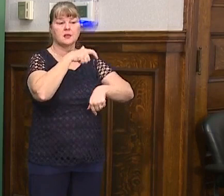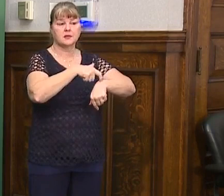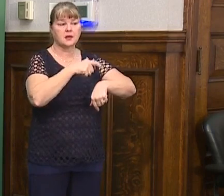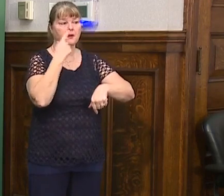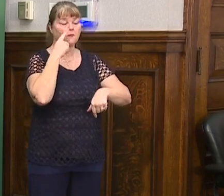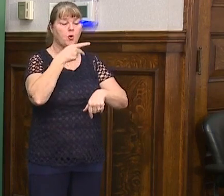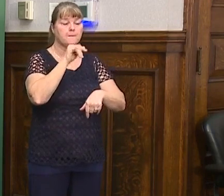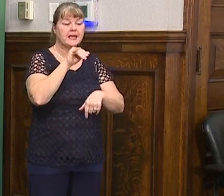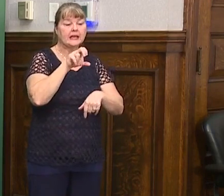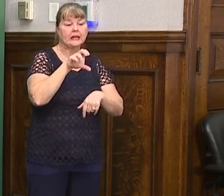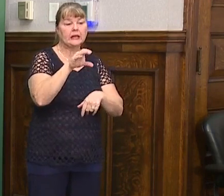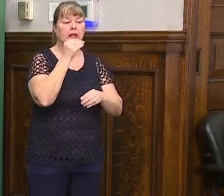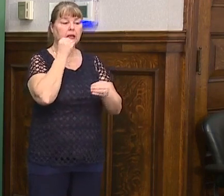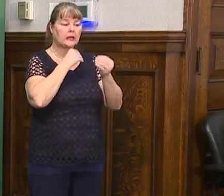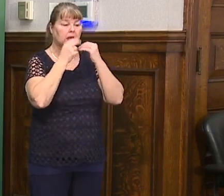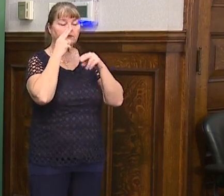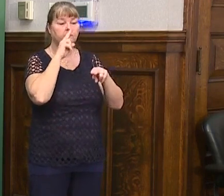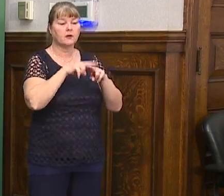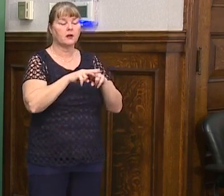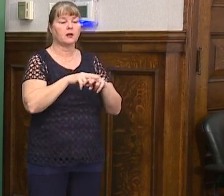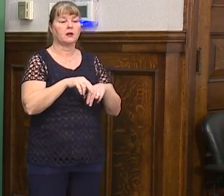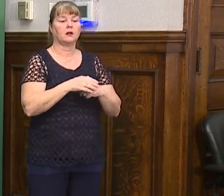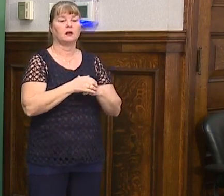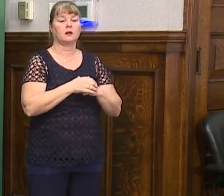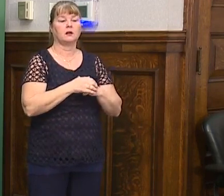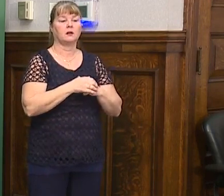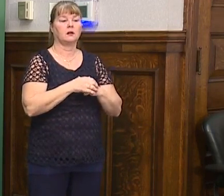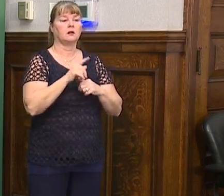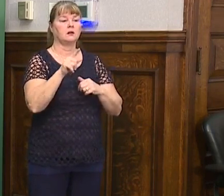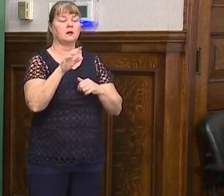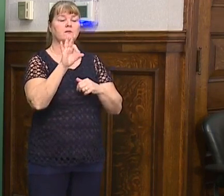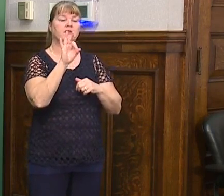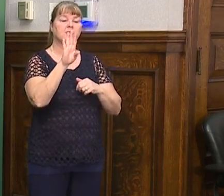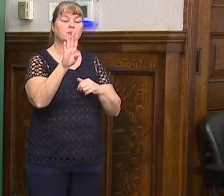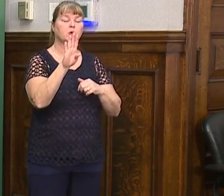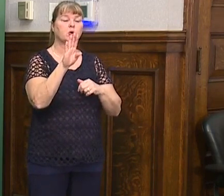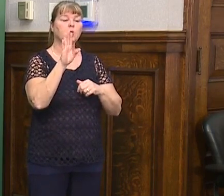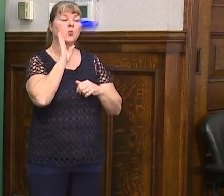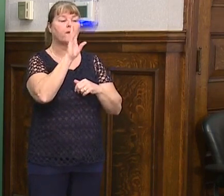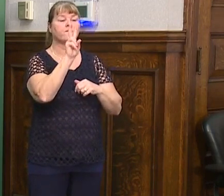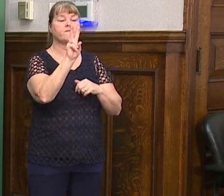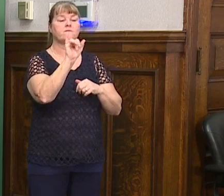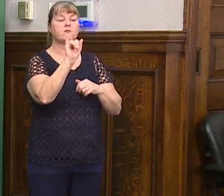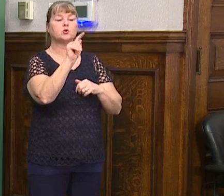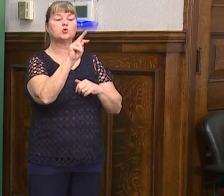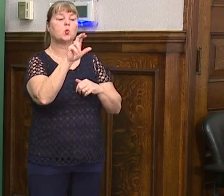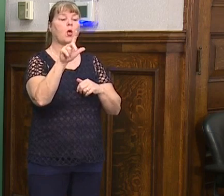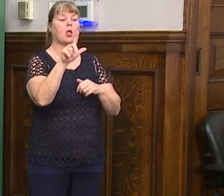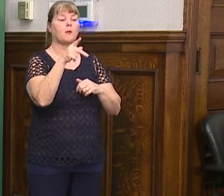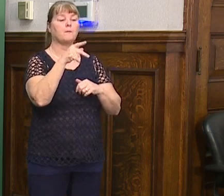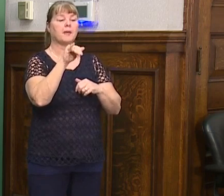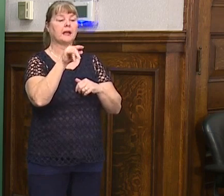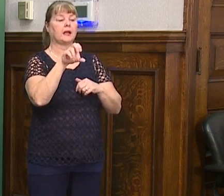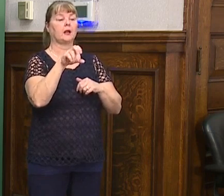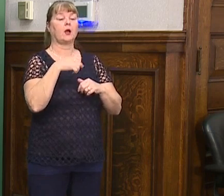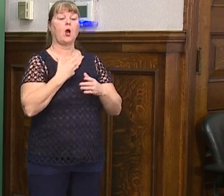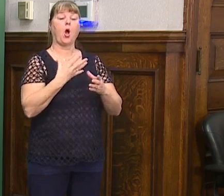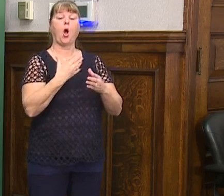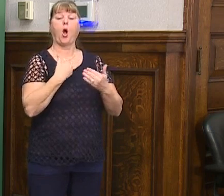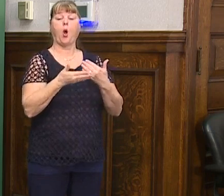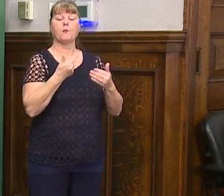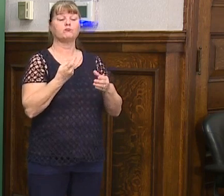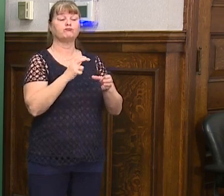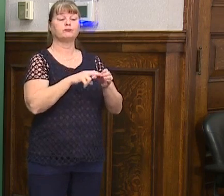time to do your picnic. Um, you could do a wrestle on on Facebook because people were doing a virtual picnic and I almost joined it